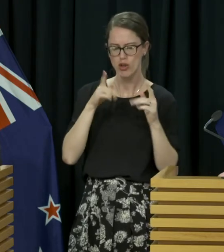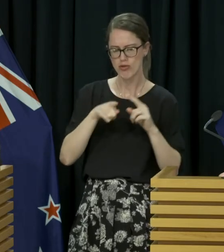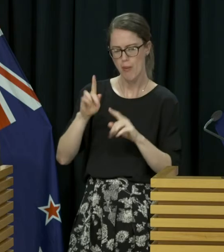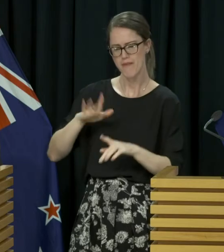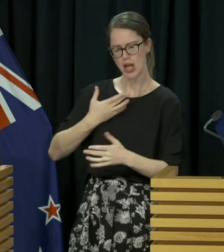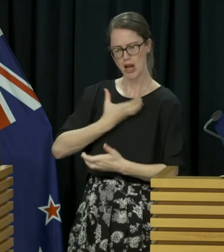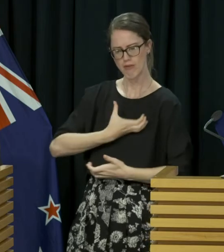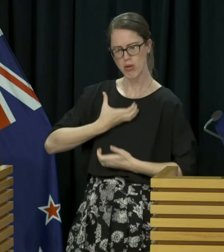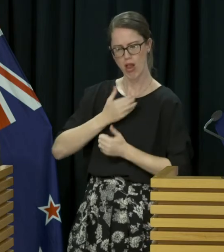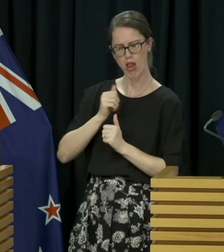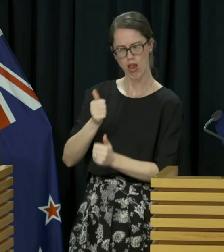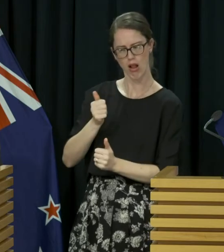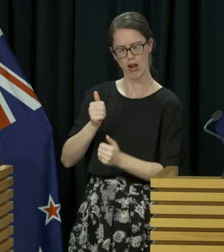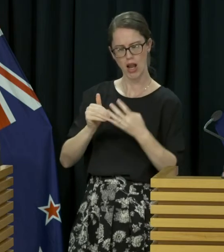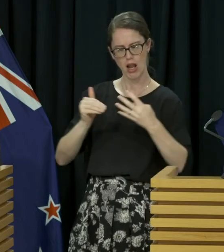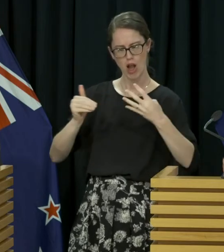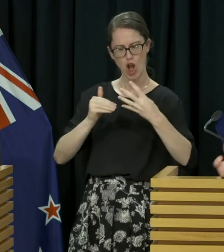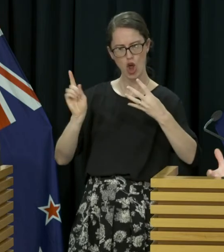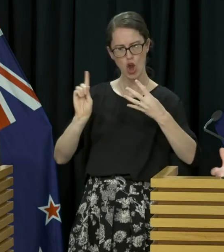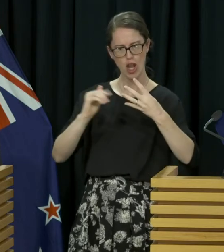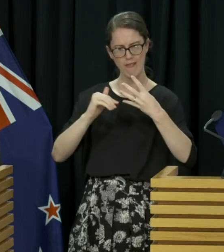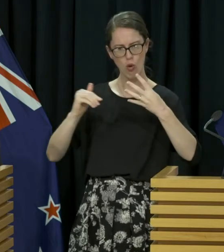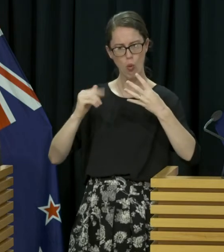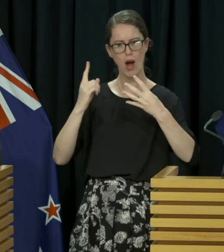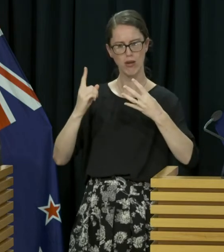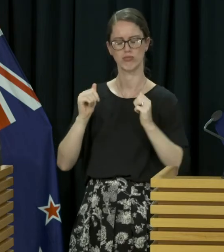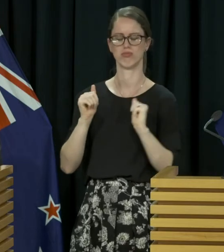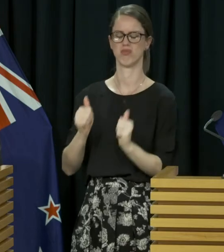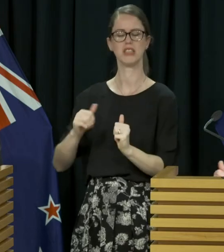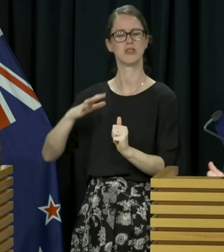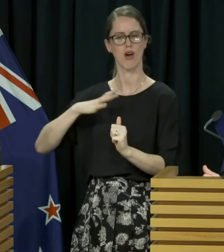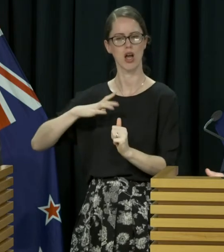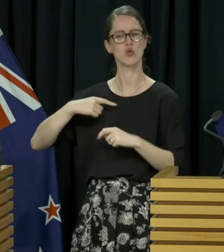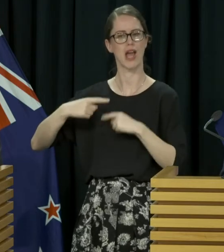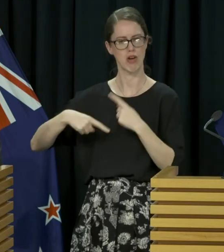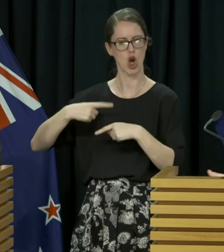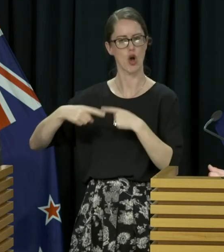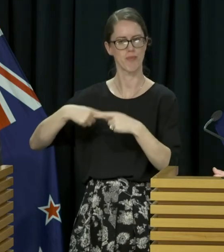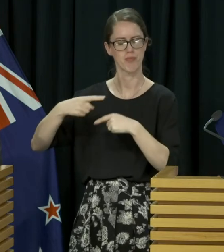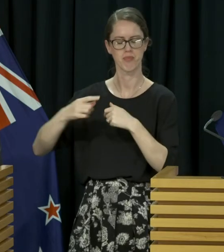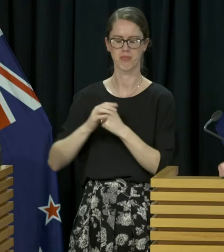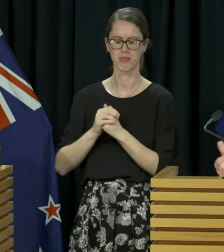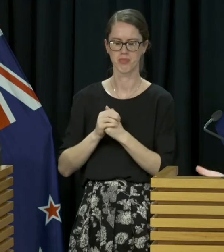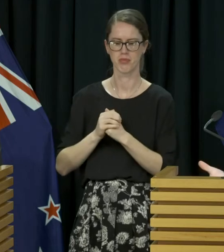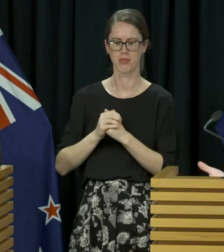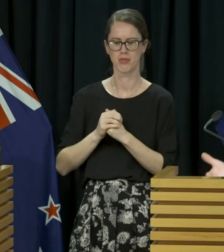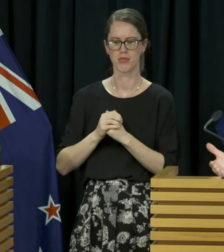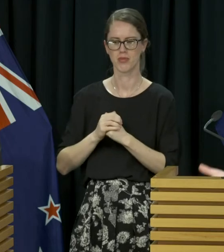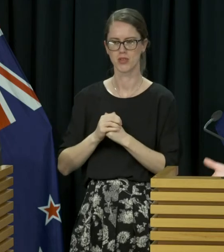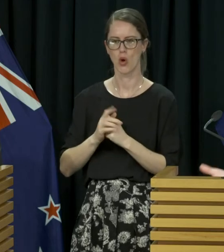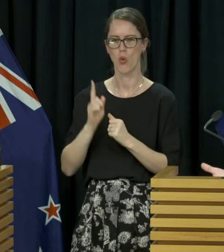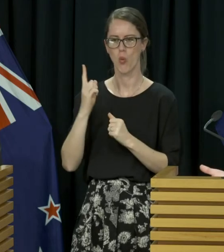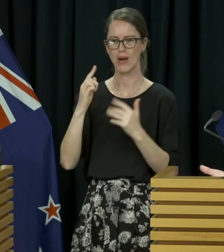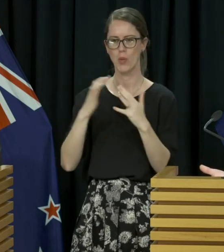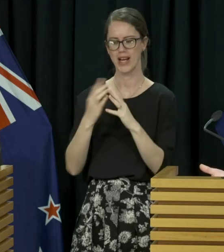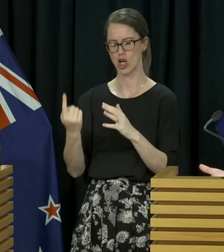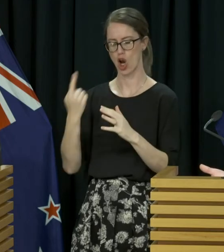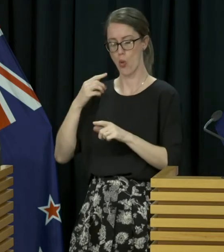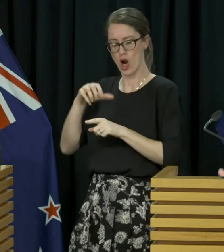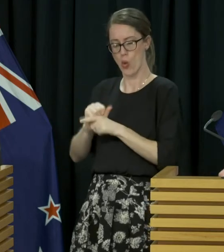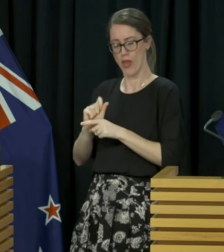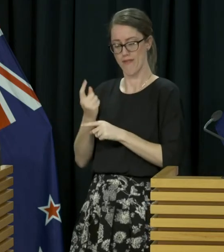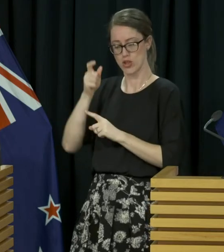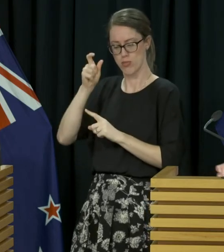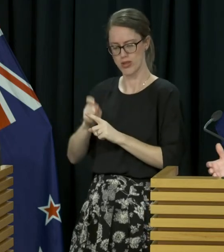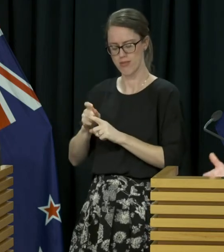feeling comfortable that at the moment, Alert Level 1 is certainly the posture we need to be in, and all the signs are, a week on from when we detected this first